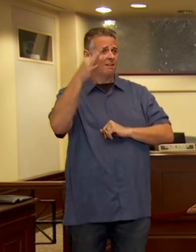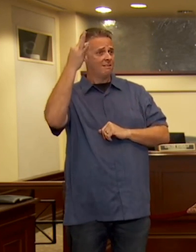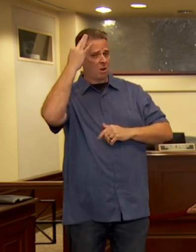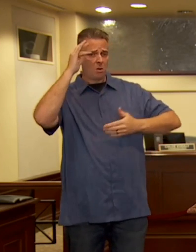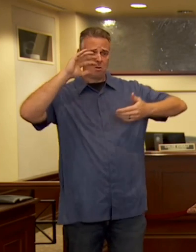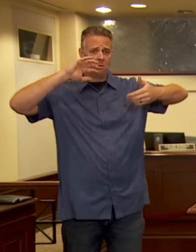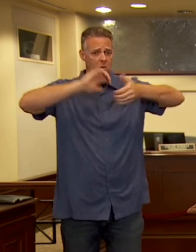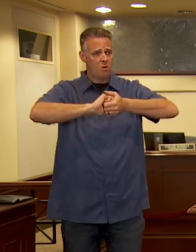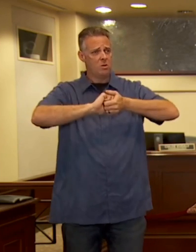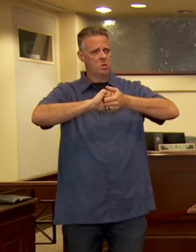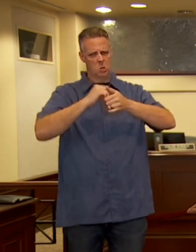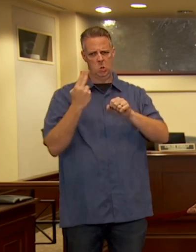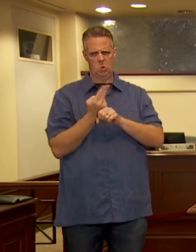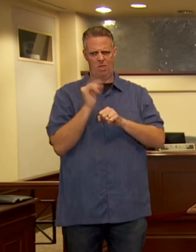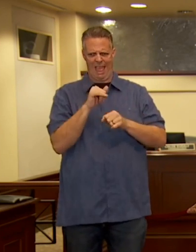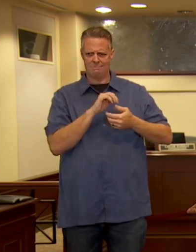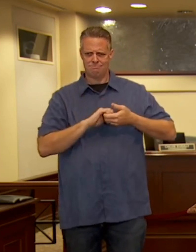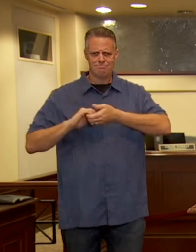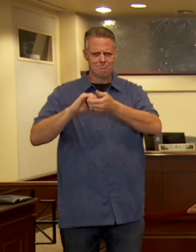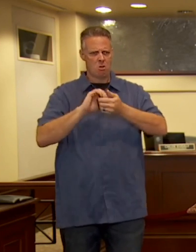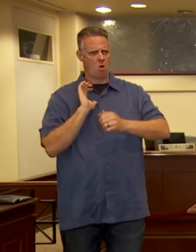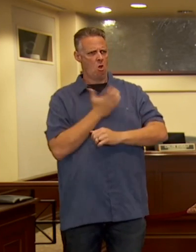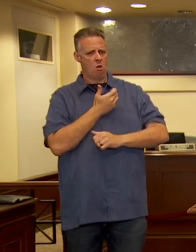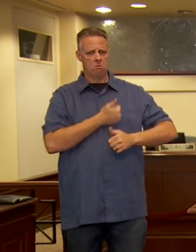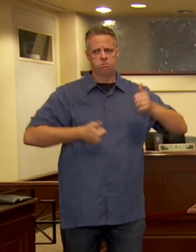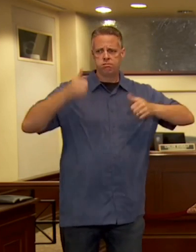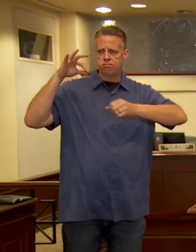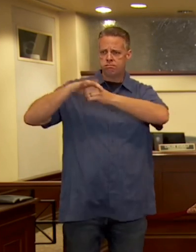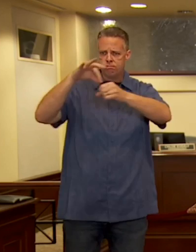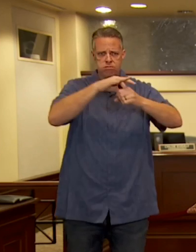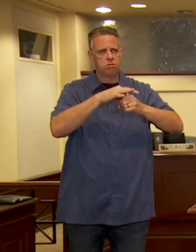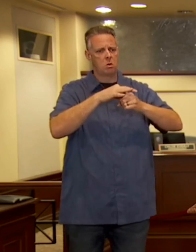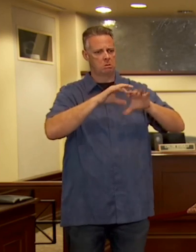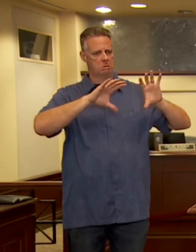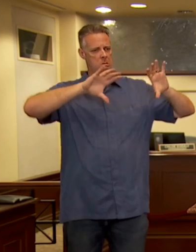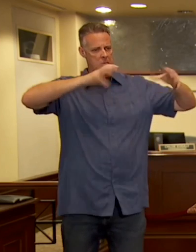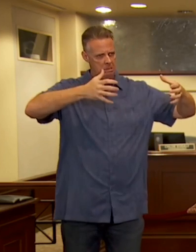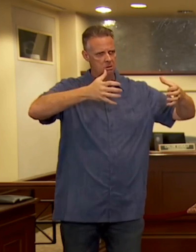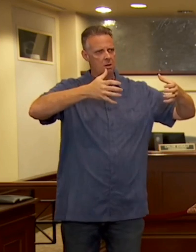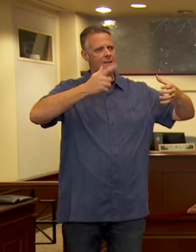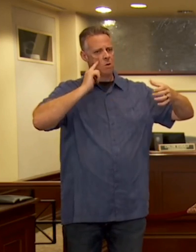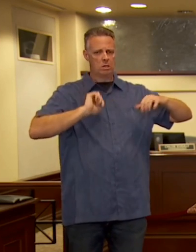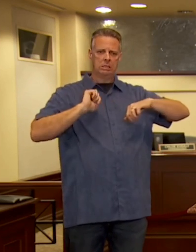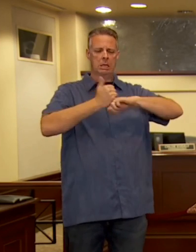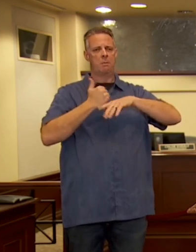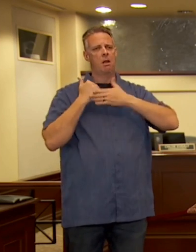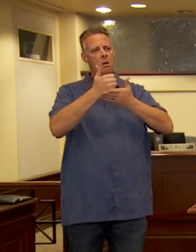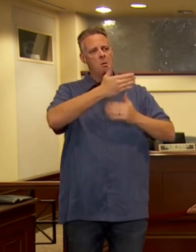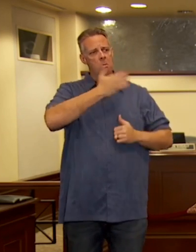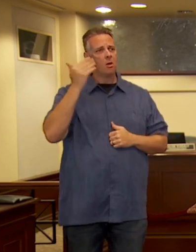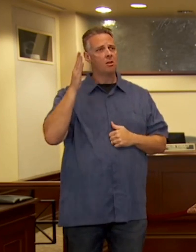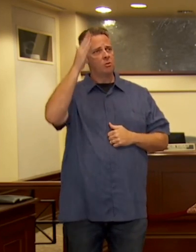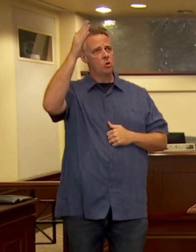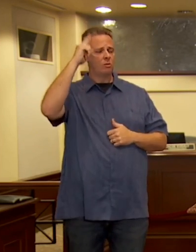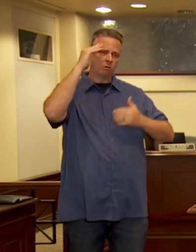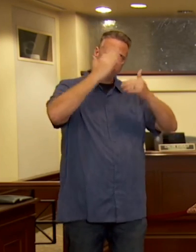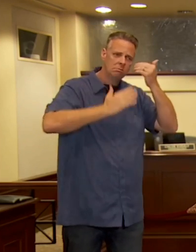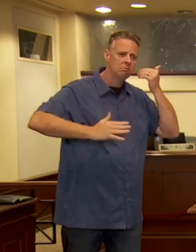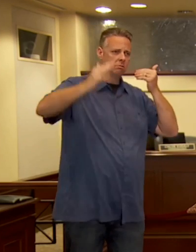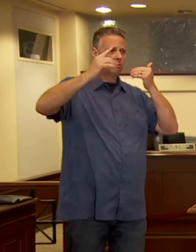partner and use the collective power of our officers to create a better future for all of us. Thank you.